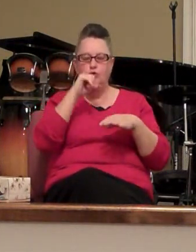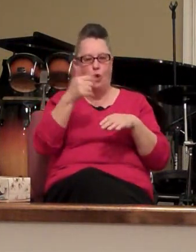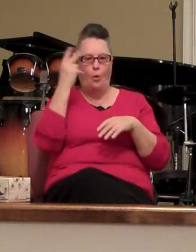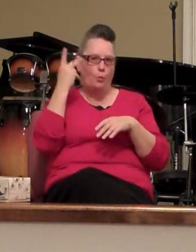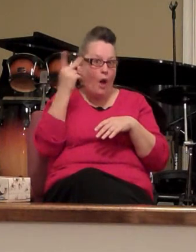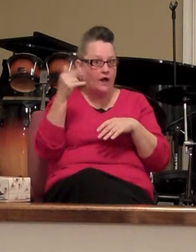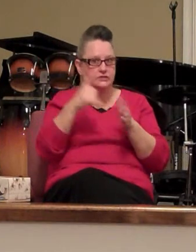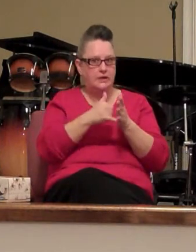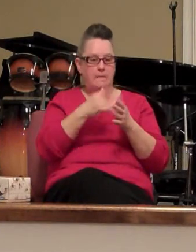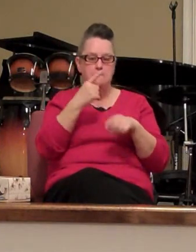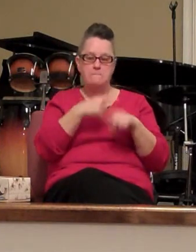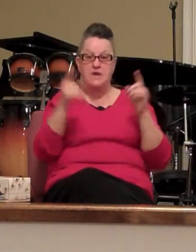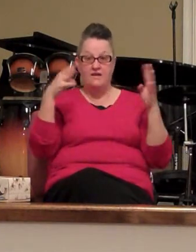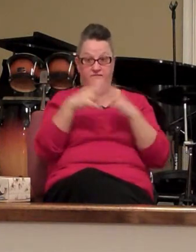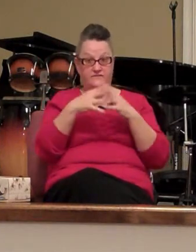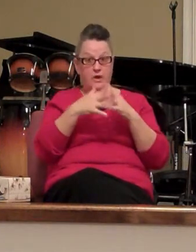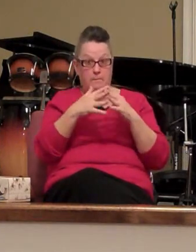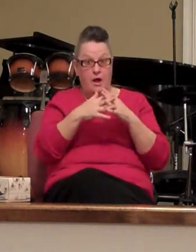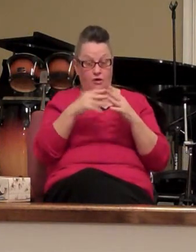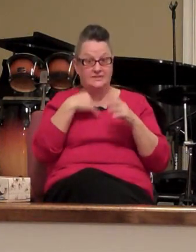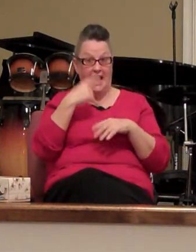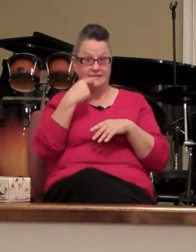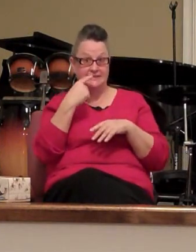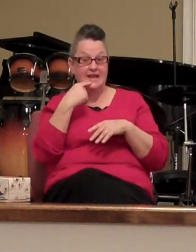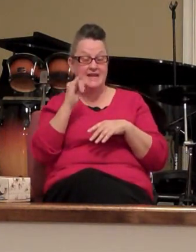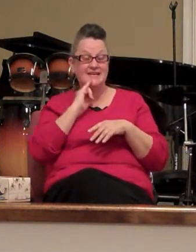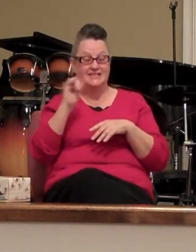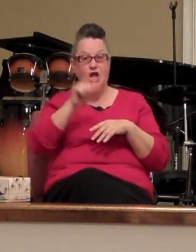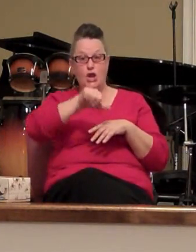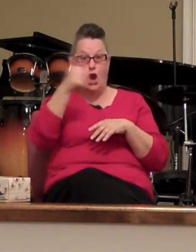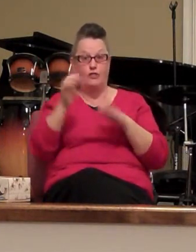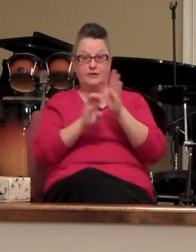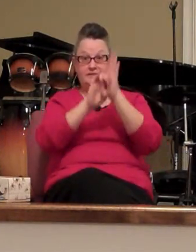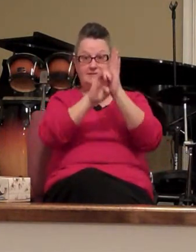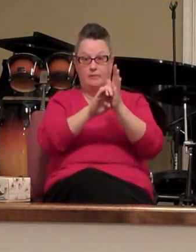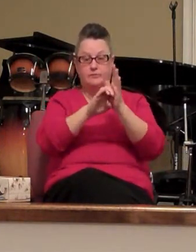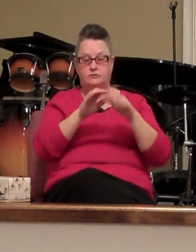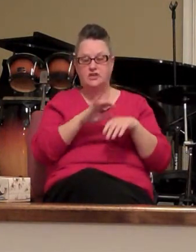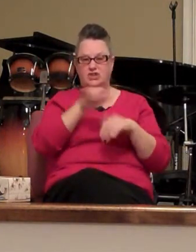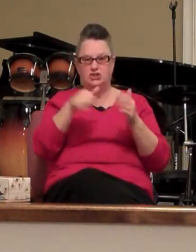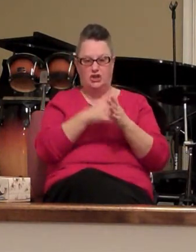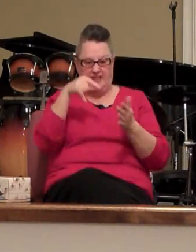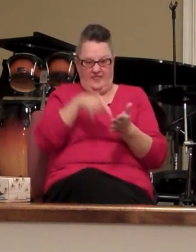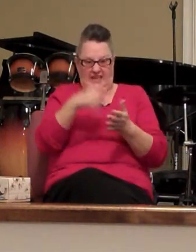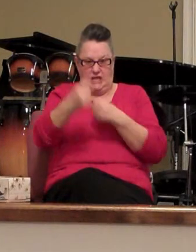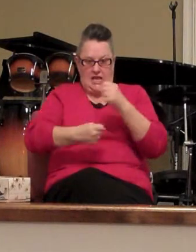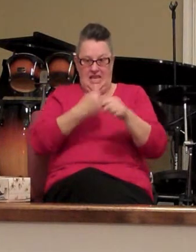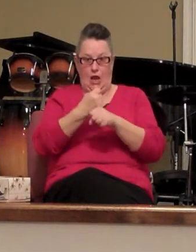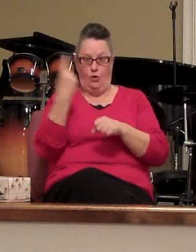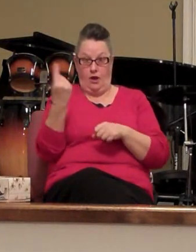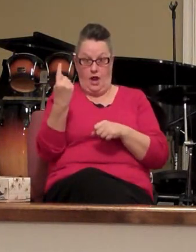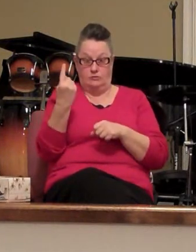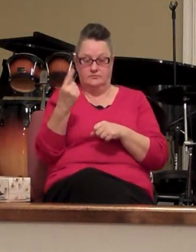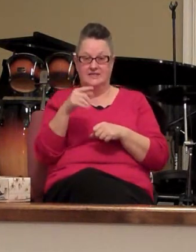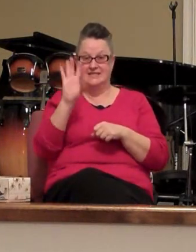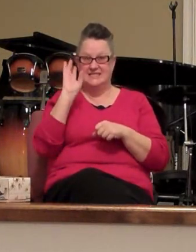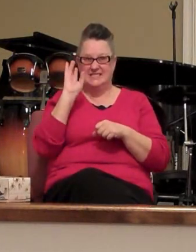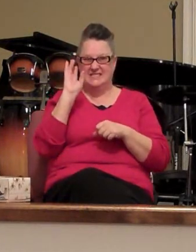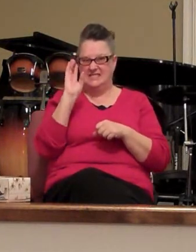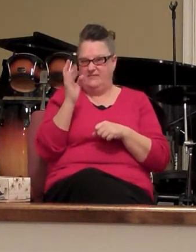but football as I've already said is another illustration just this year alone several teams have went into